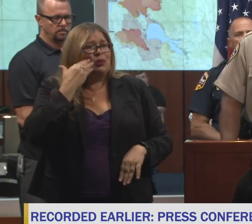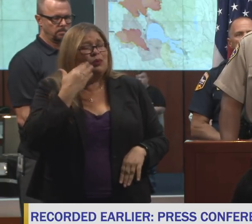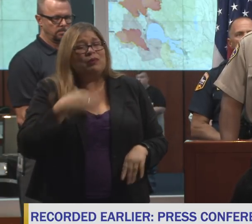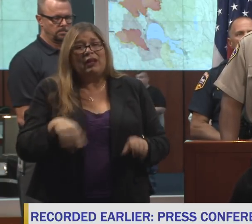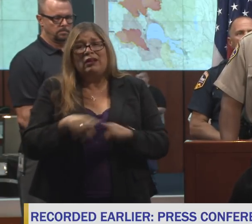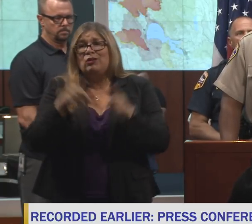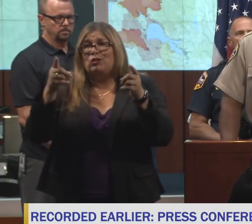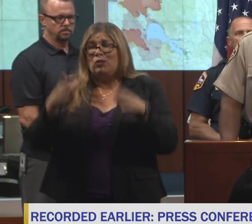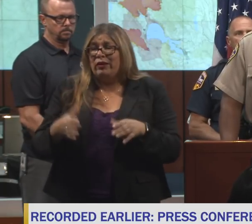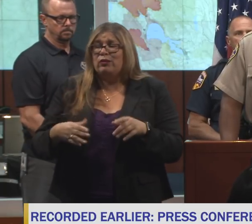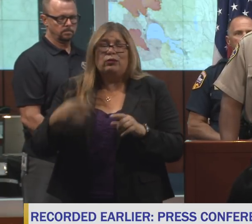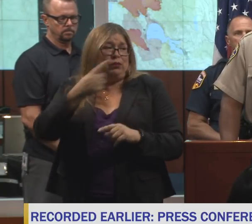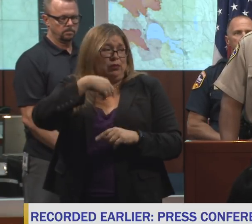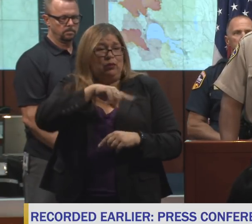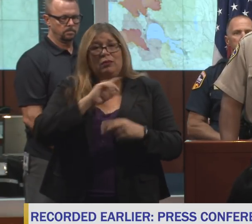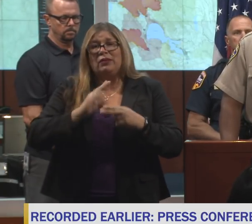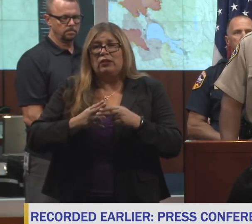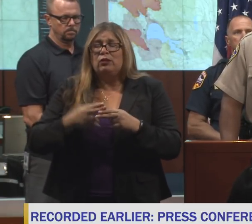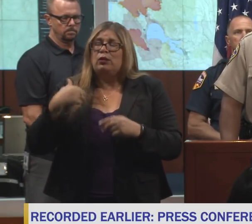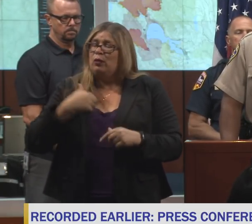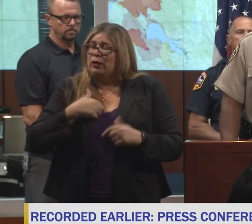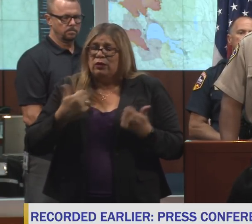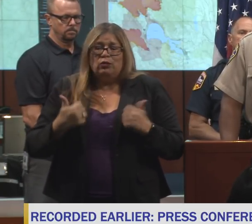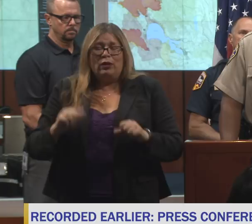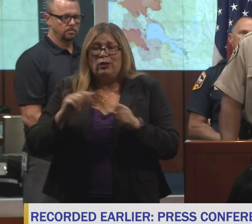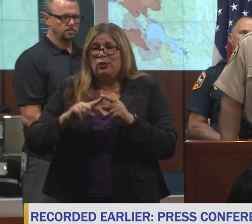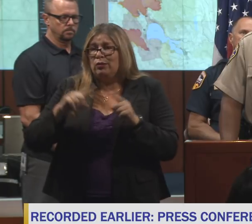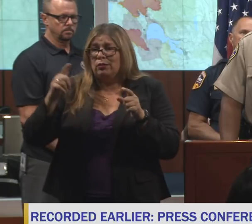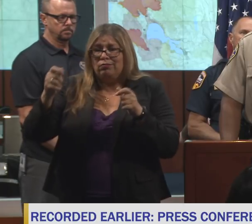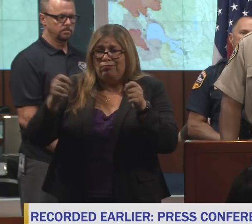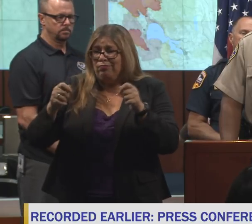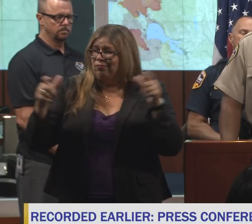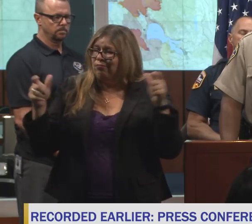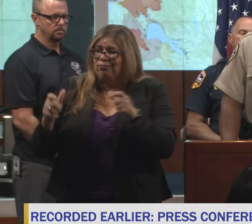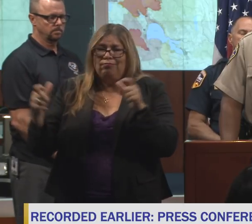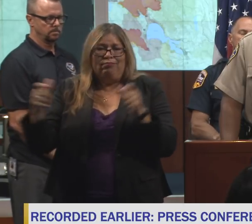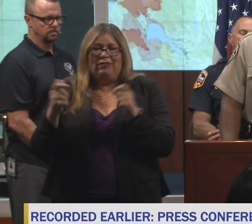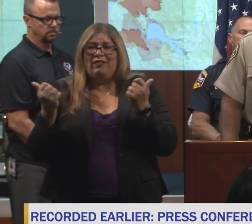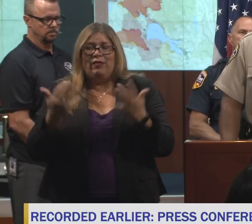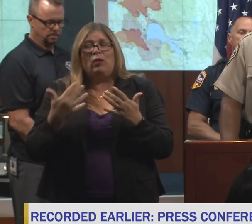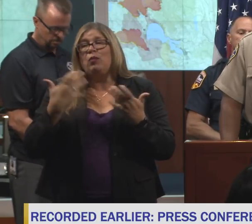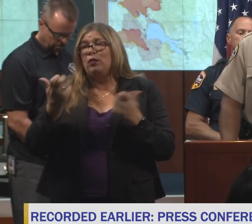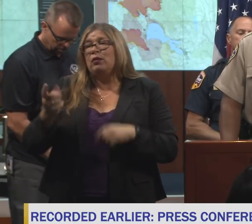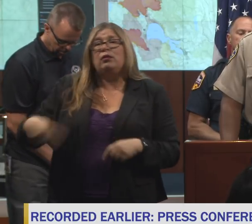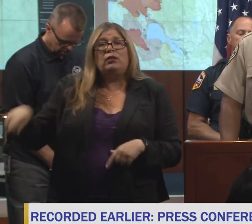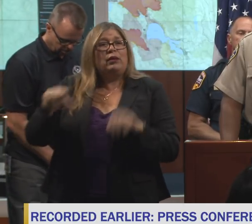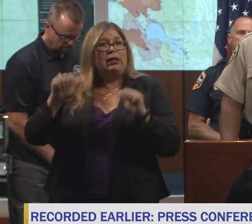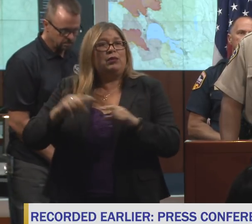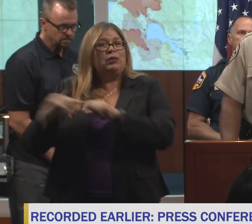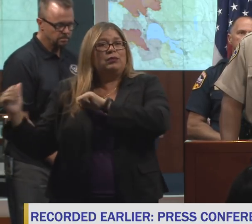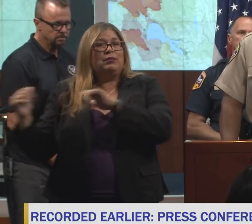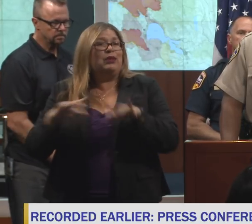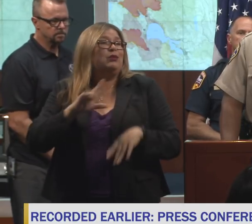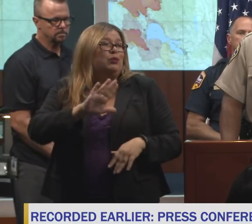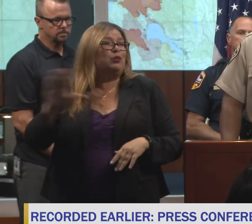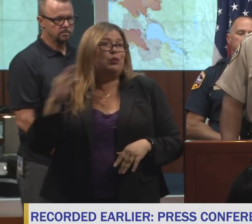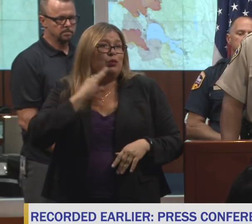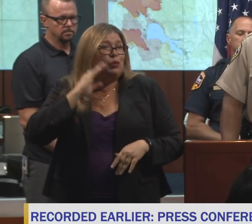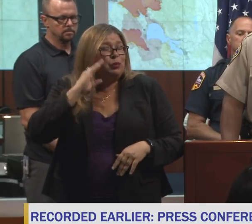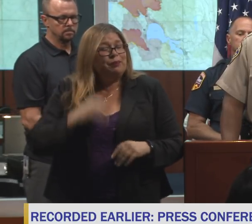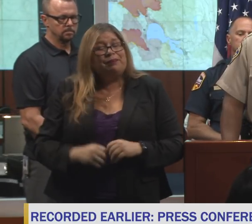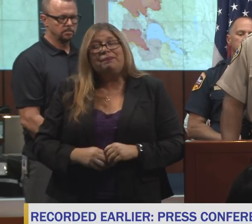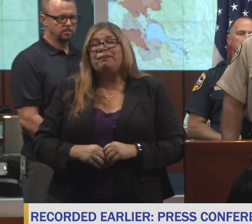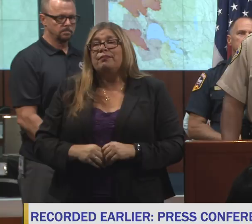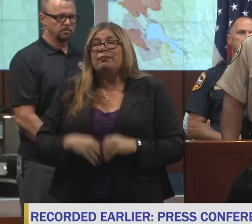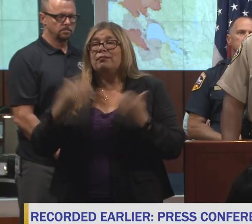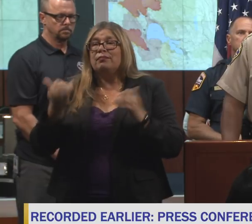and Chief Pemotis said, we are doing everything that we can to mitigate these fires in order to get the people back into their communities. And with that,